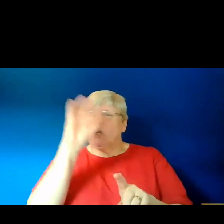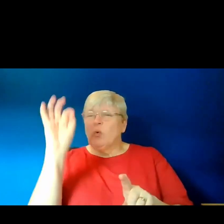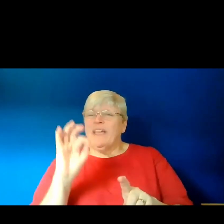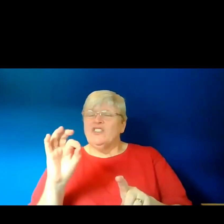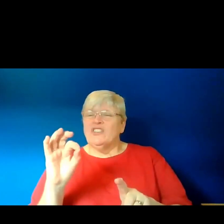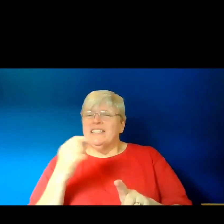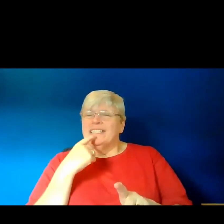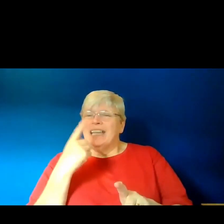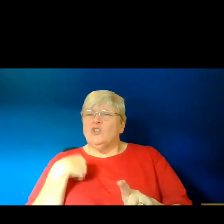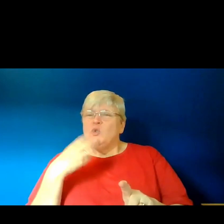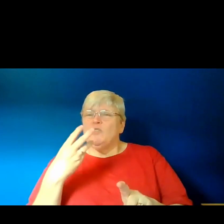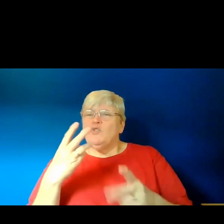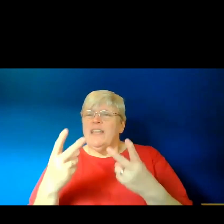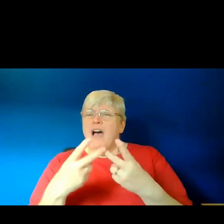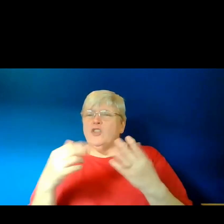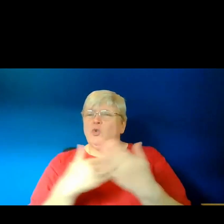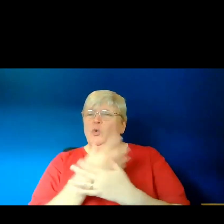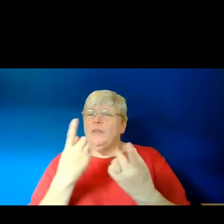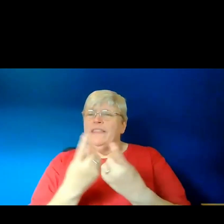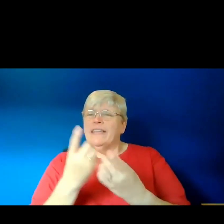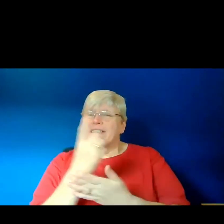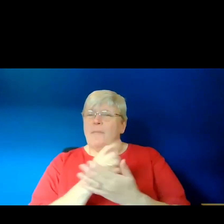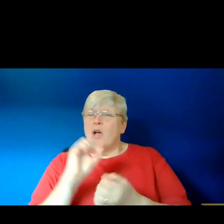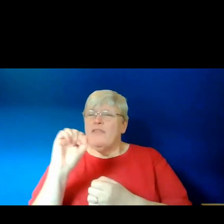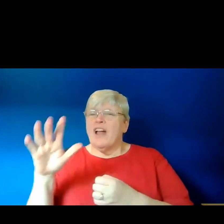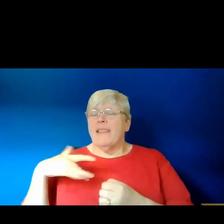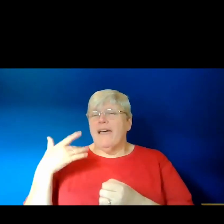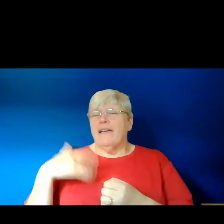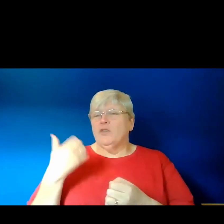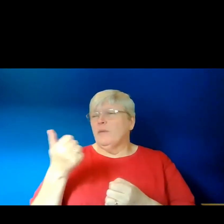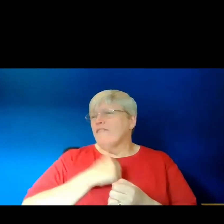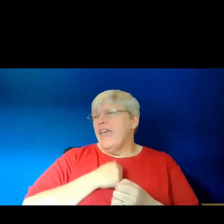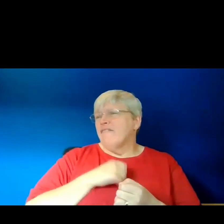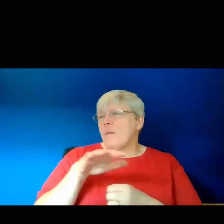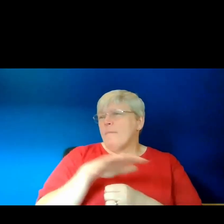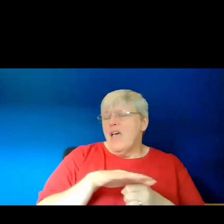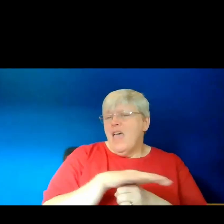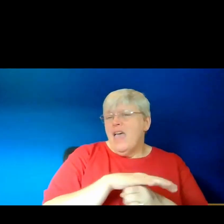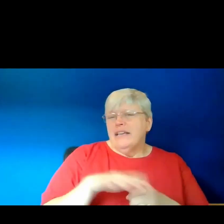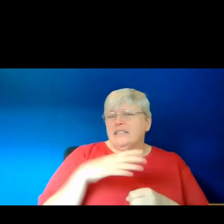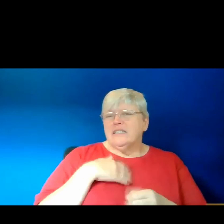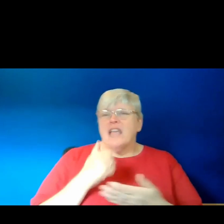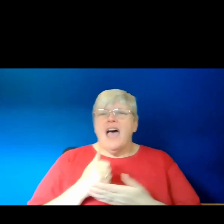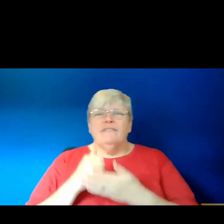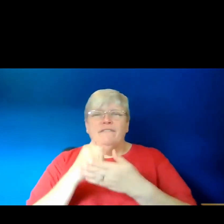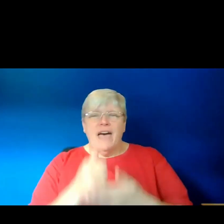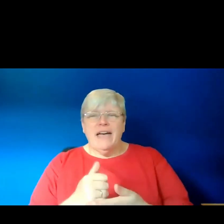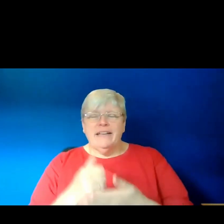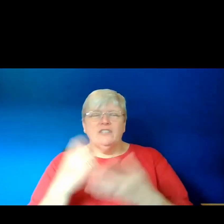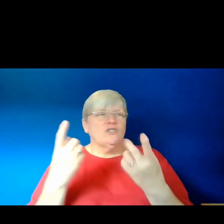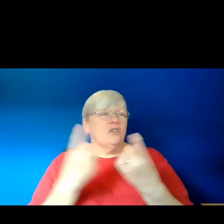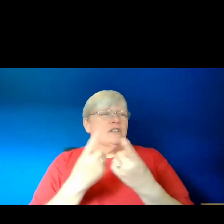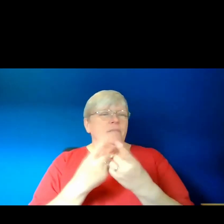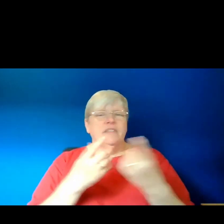you three other things about their life. And this could include their favourite place to be, some advice or something they like eating,